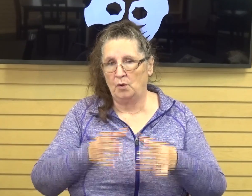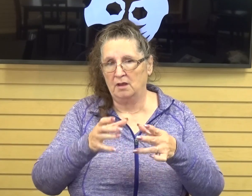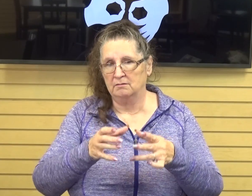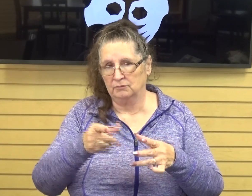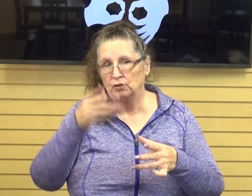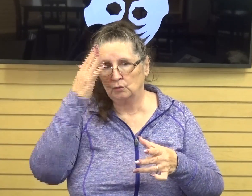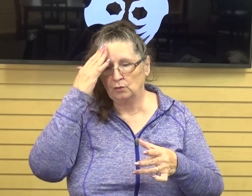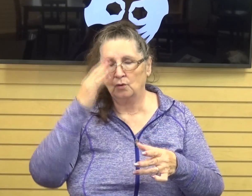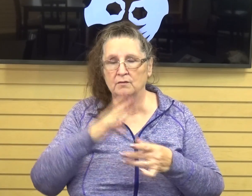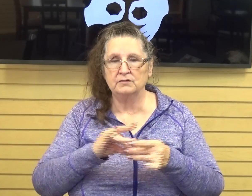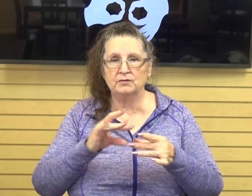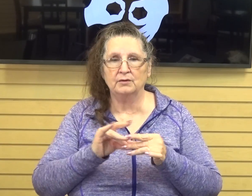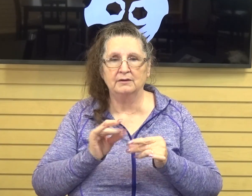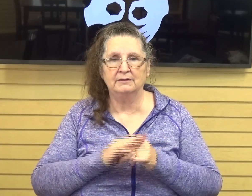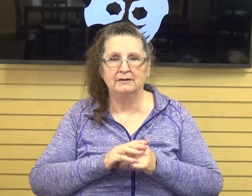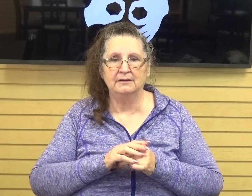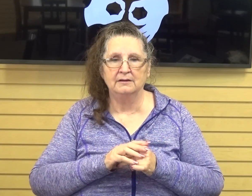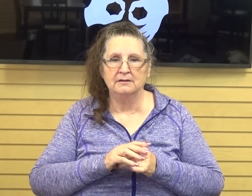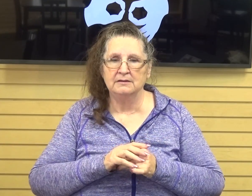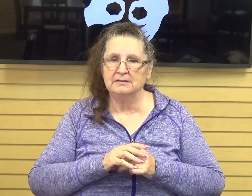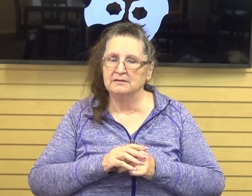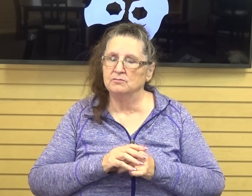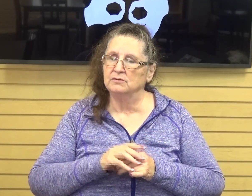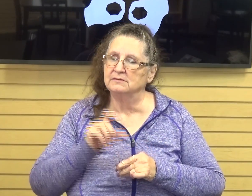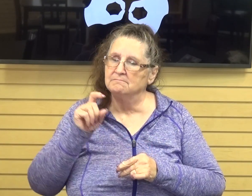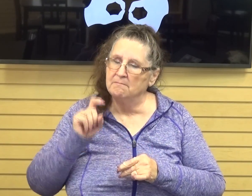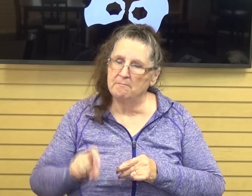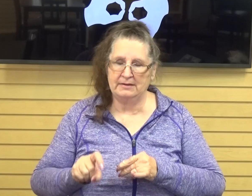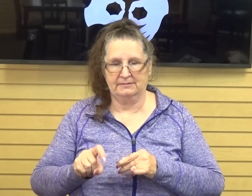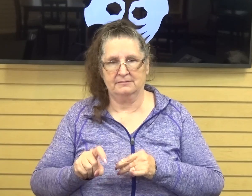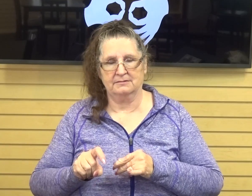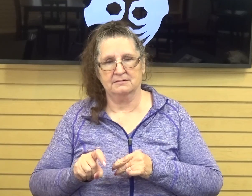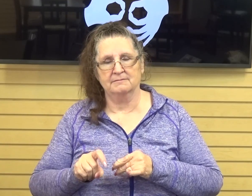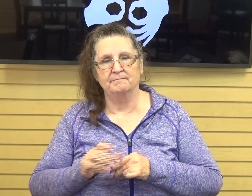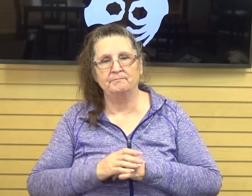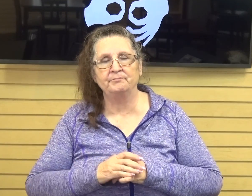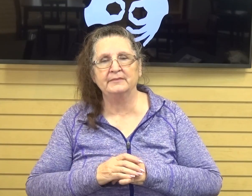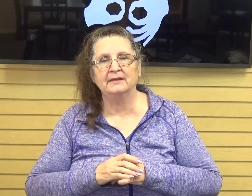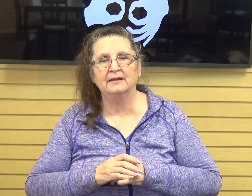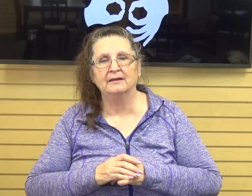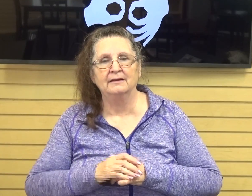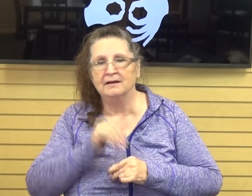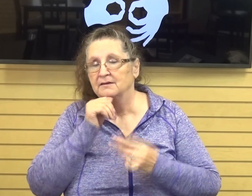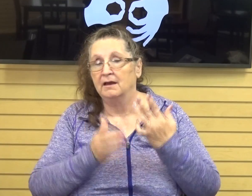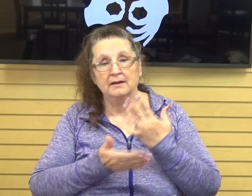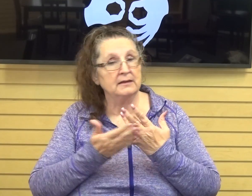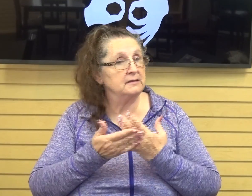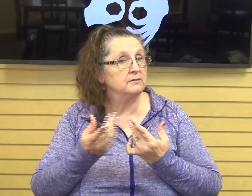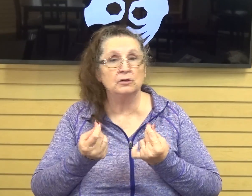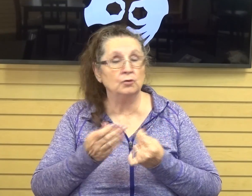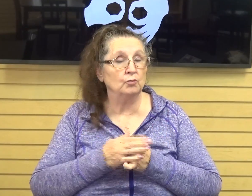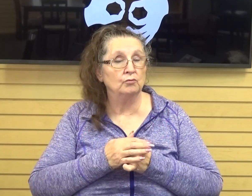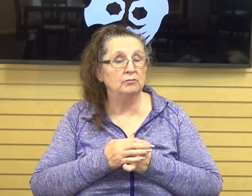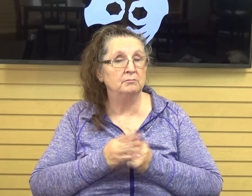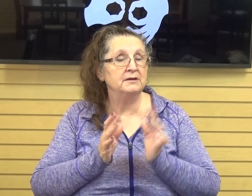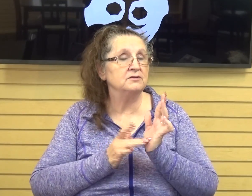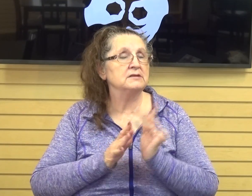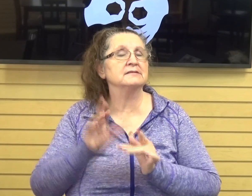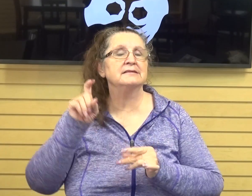It was a compelling reason. It wasn't an easy thing to do. It's not